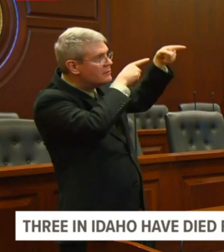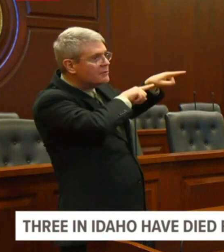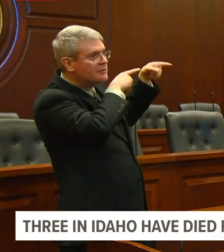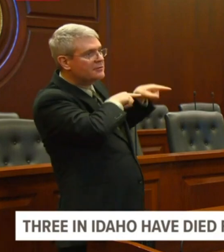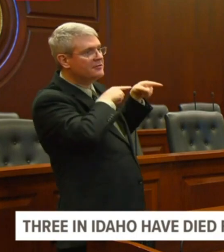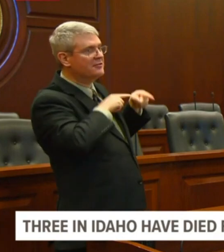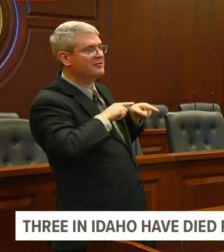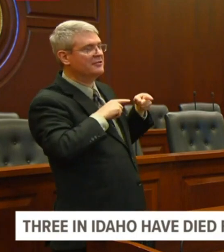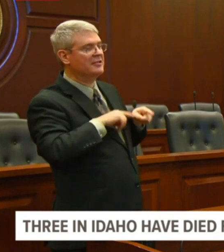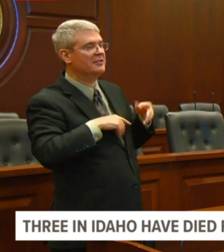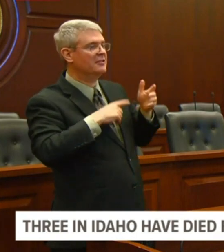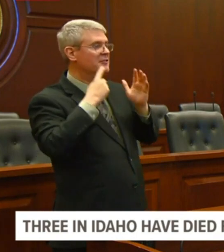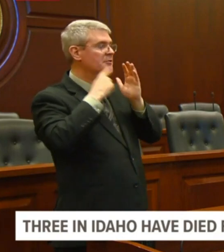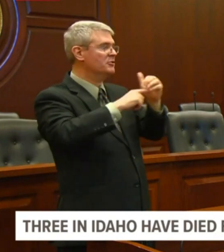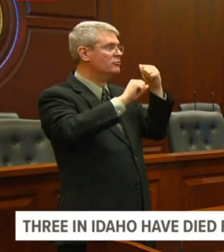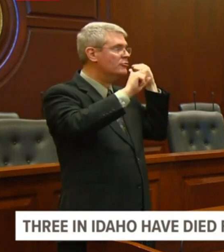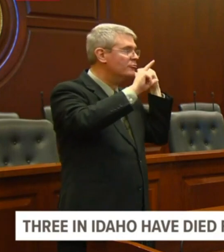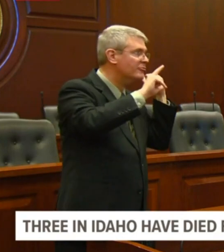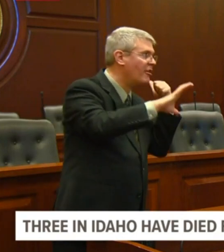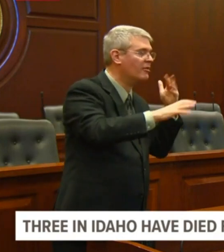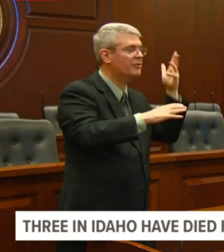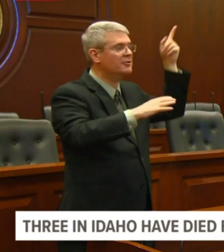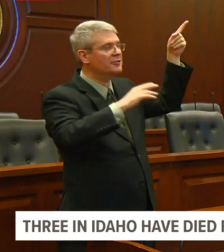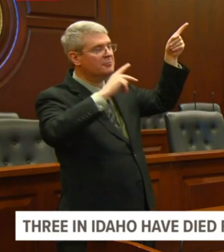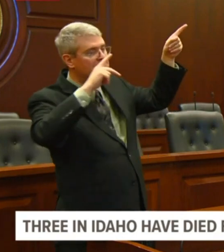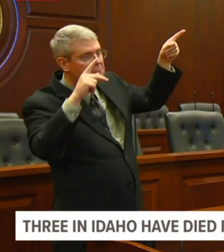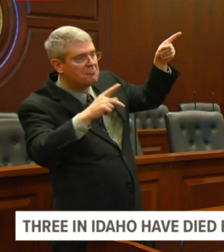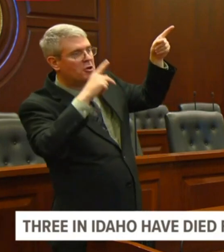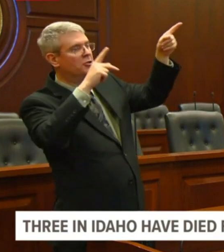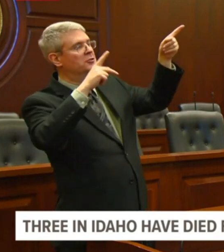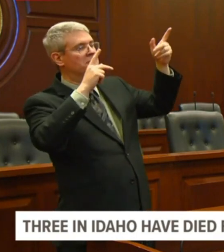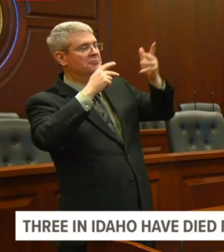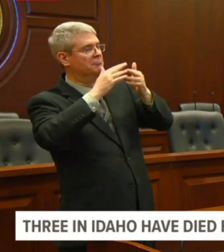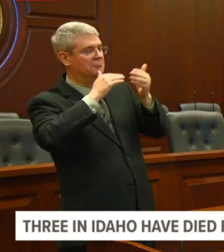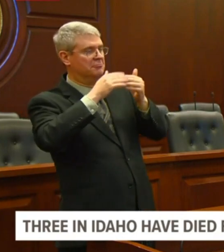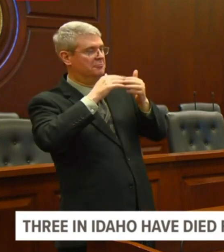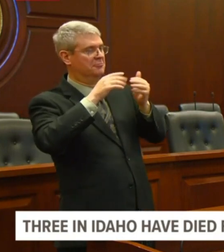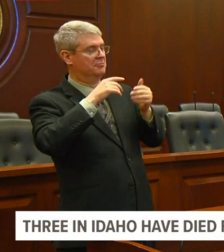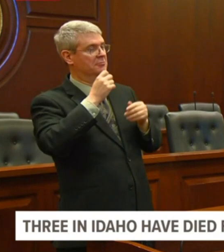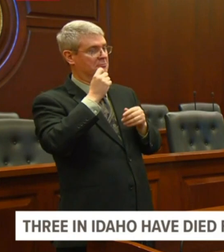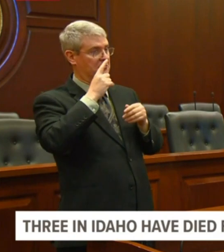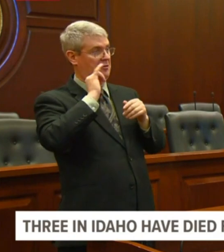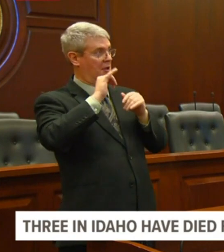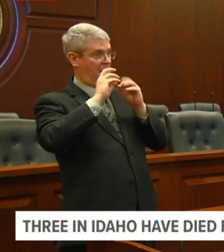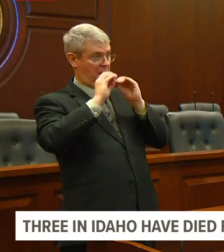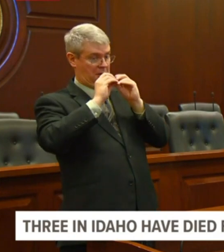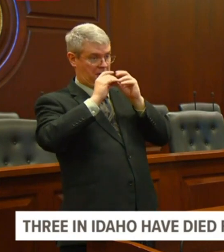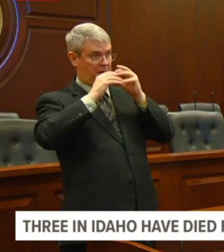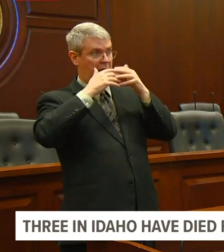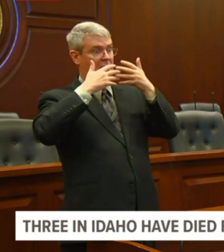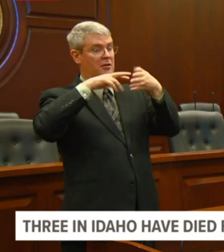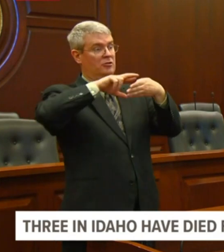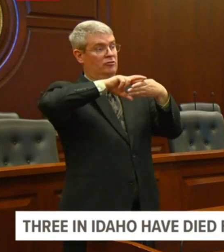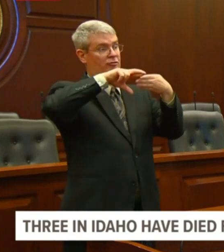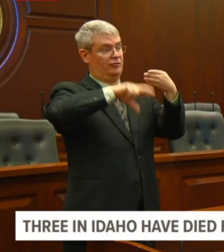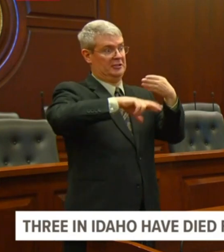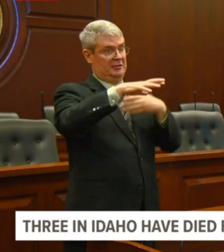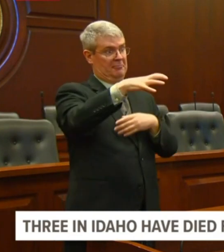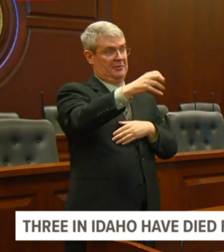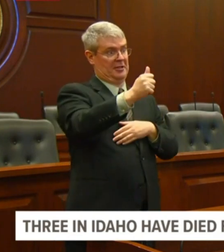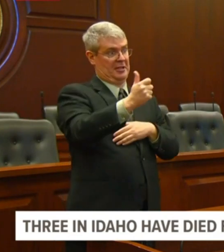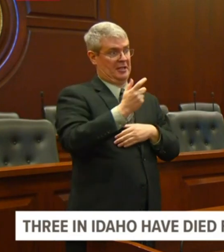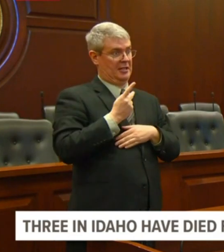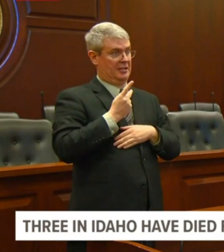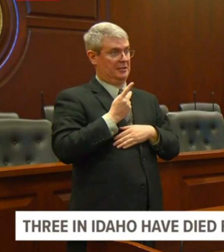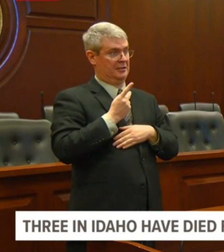wherever they may be. So, getting the test results back, we know it's coming online. We know there are a lot of resources at a